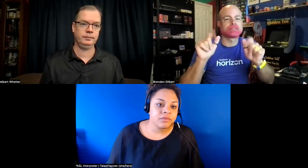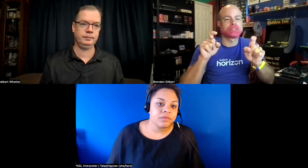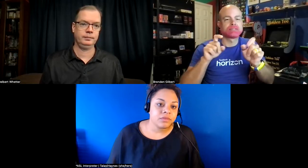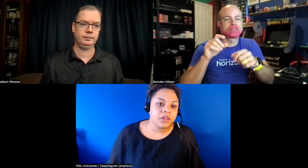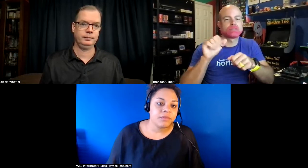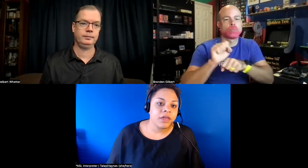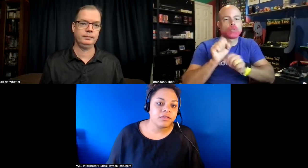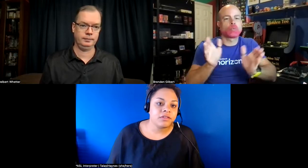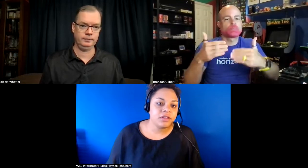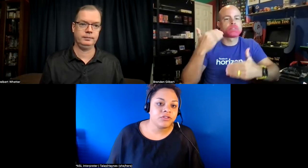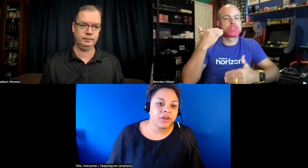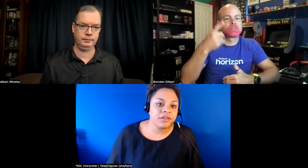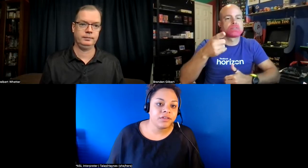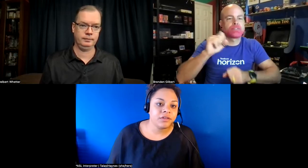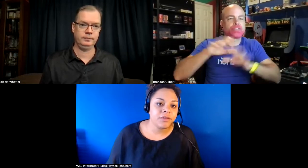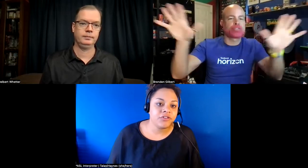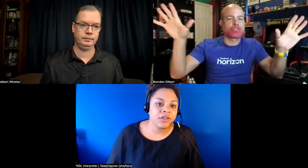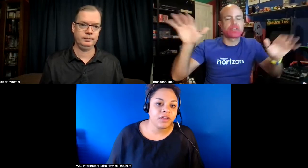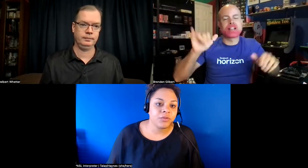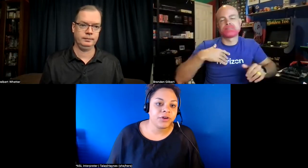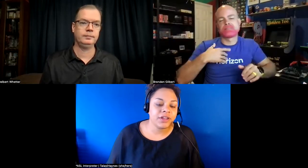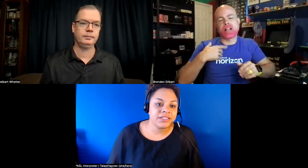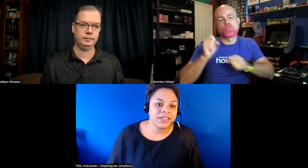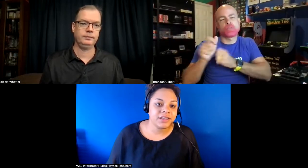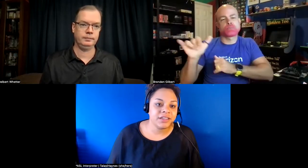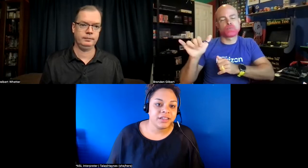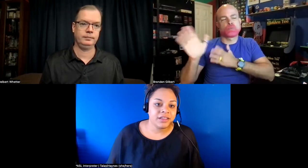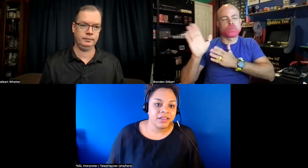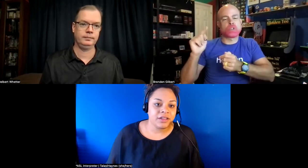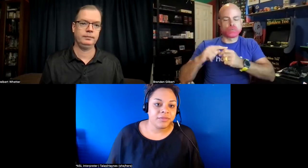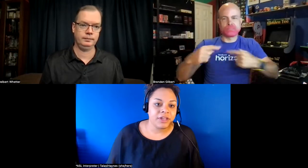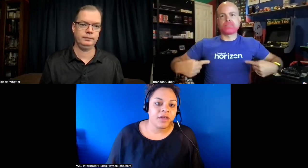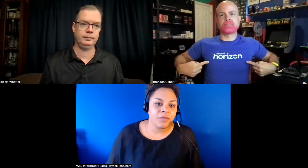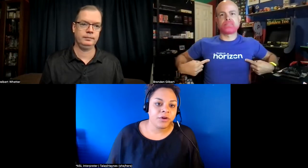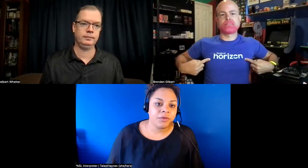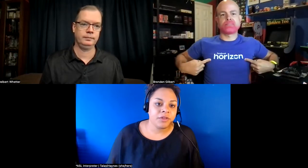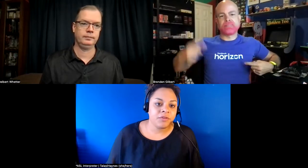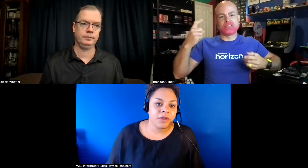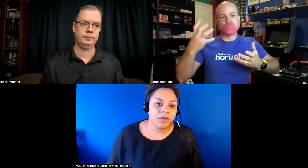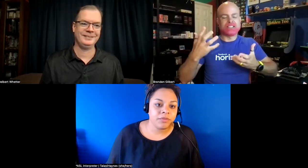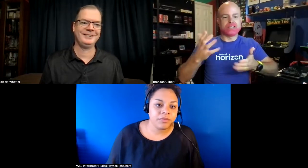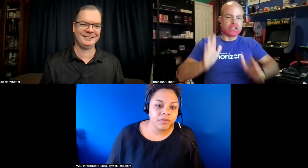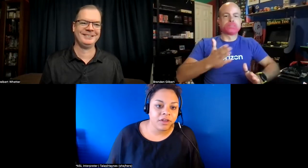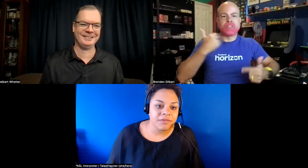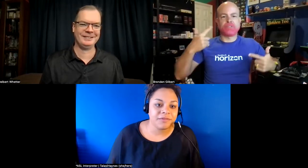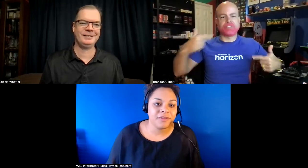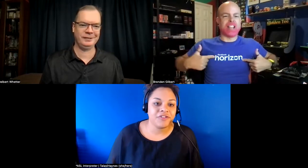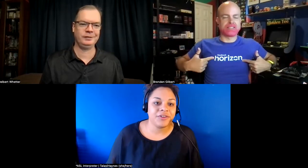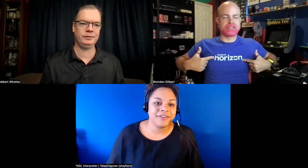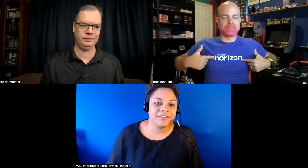um ellis did try to mention that working idea um and i've been working with him as well um you see my shirt here it's